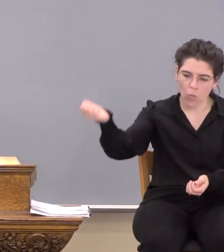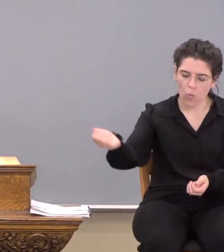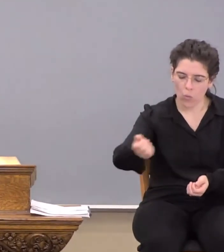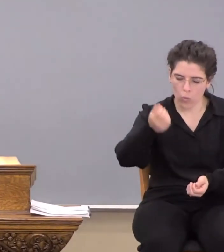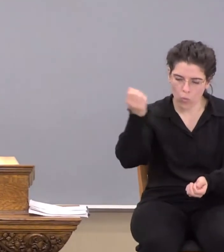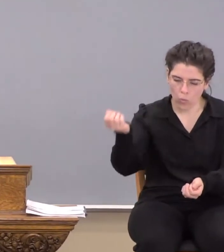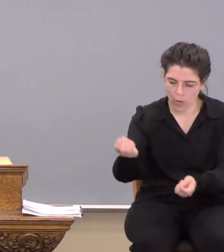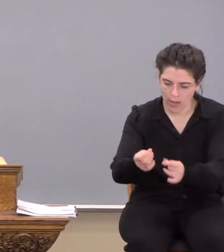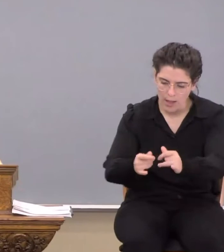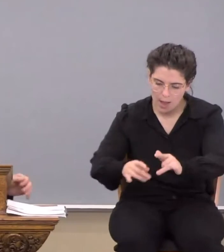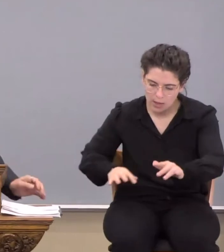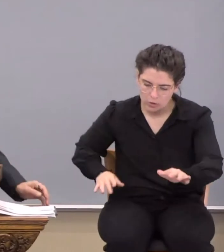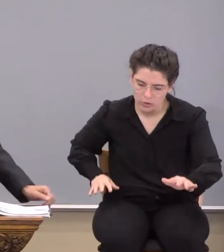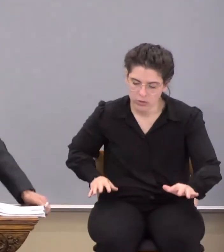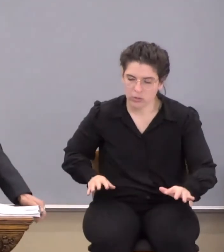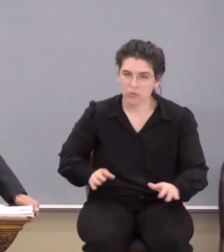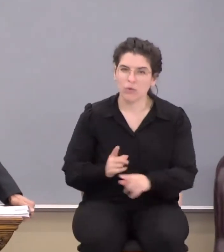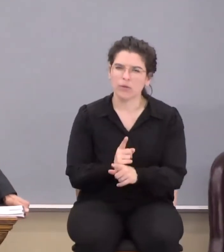and they put the ashes or whatever.